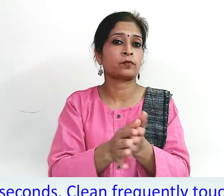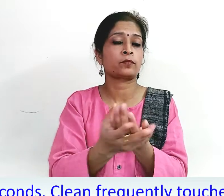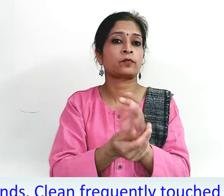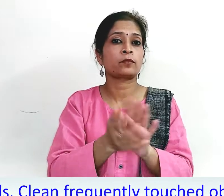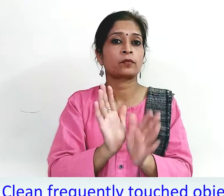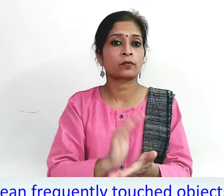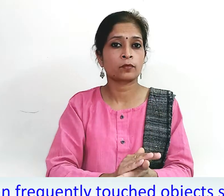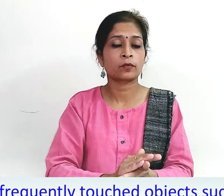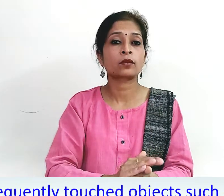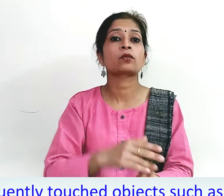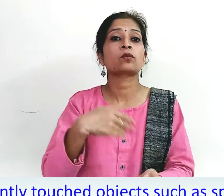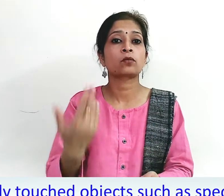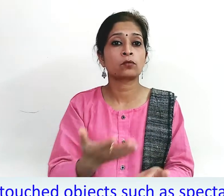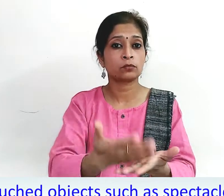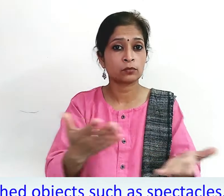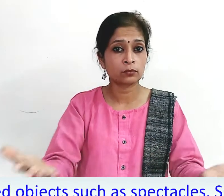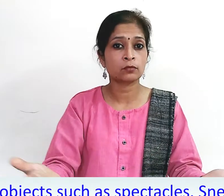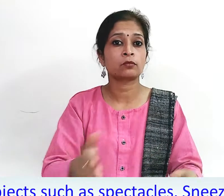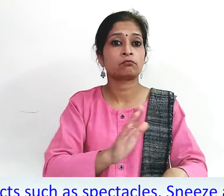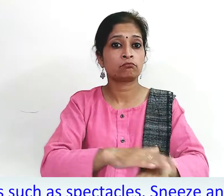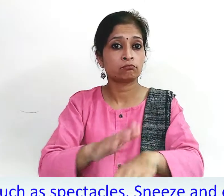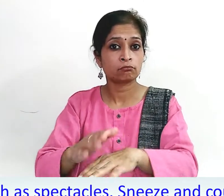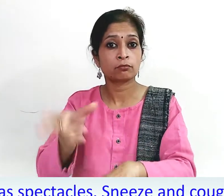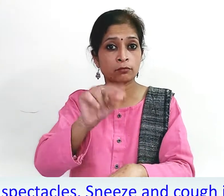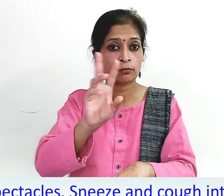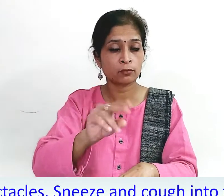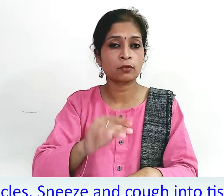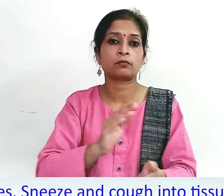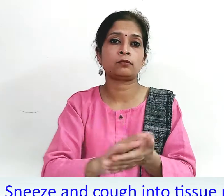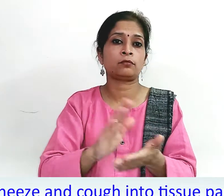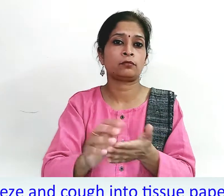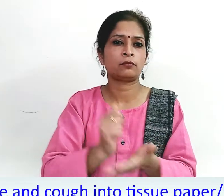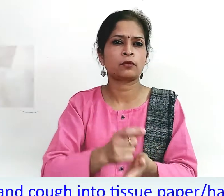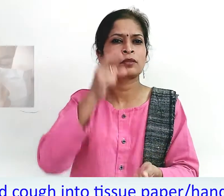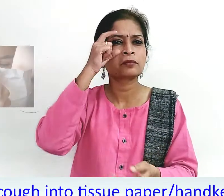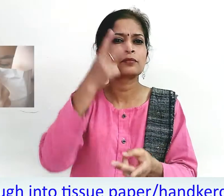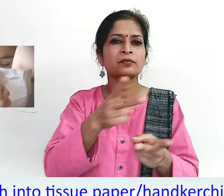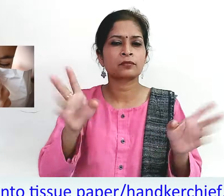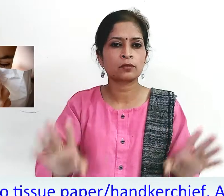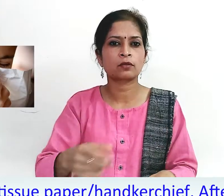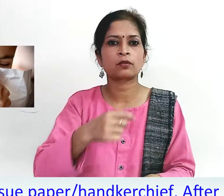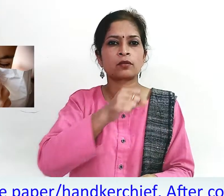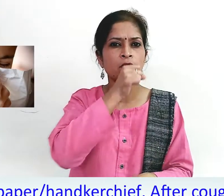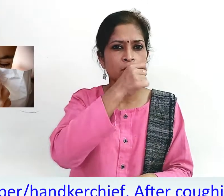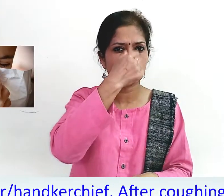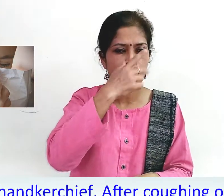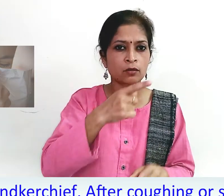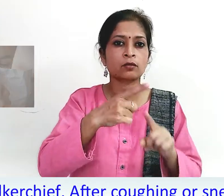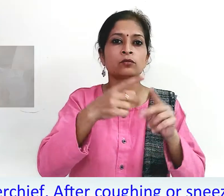frequently touched objects such as spectacles. Sneeze and cough into tissue paper or handkerchief. After